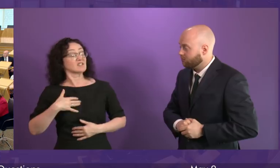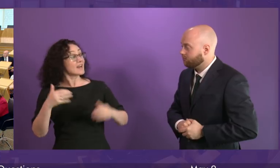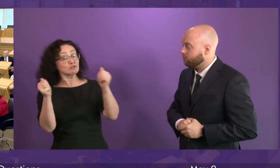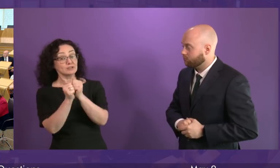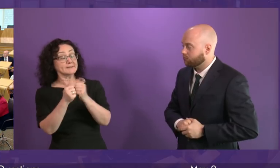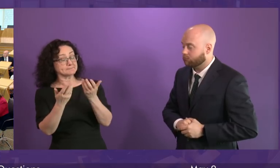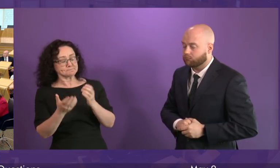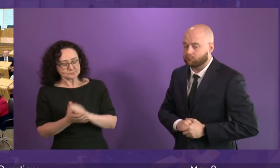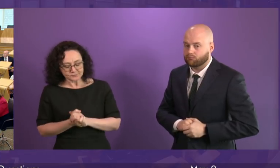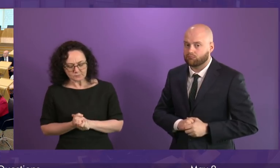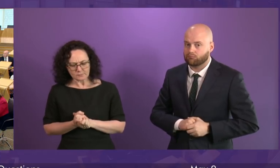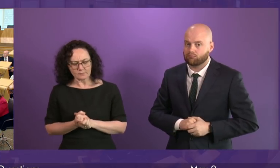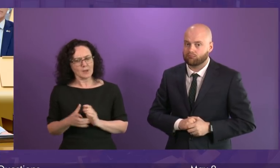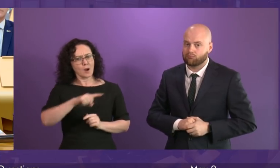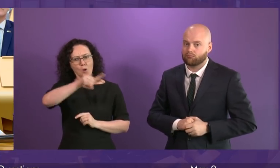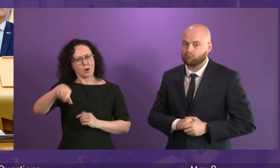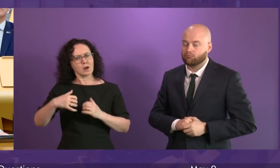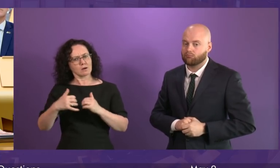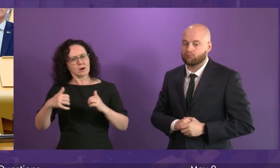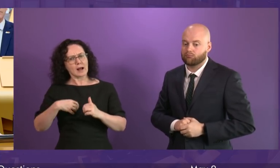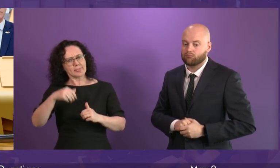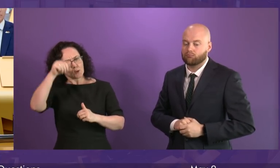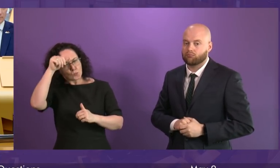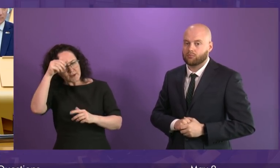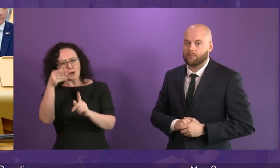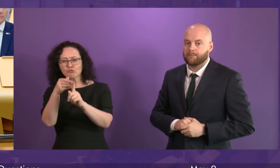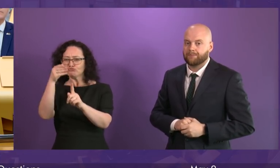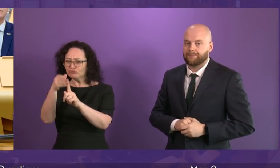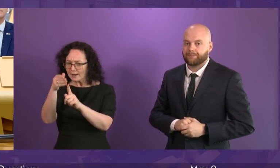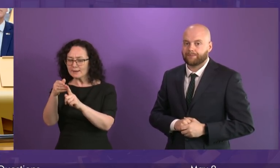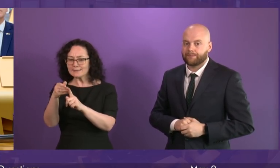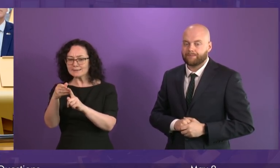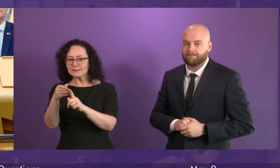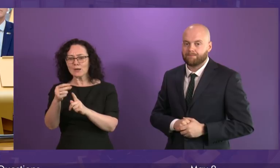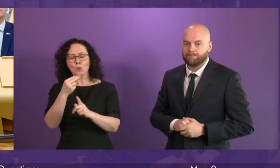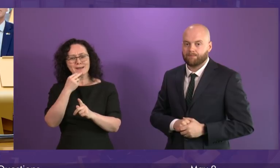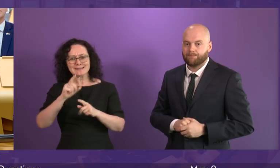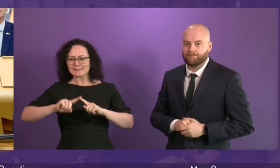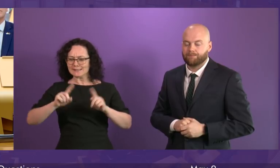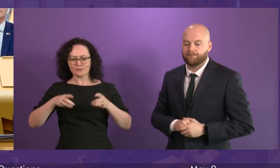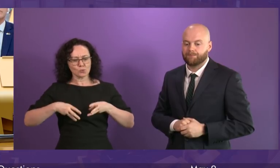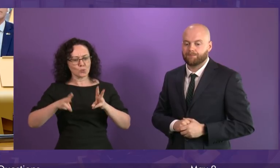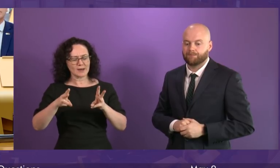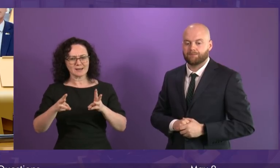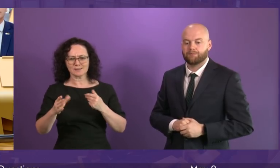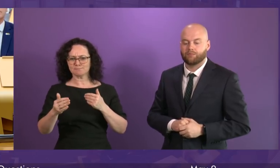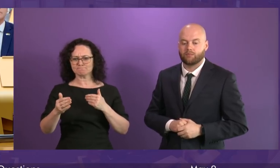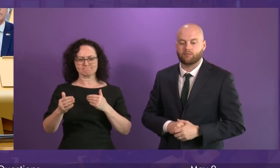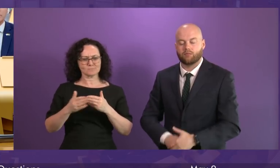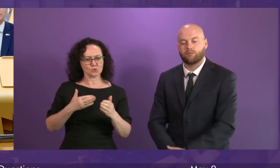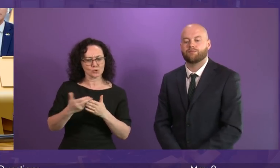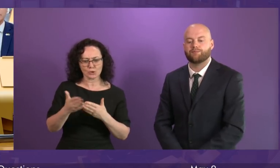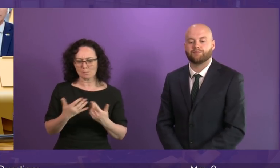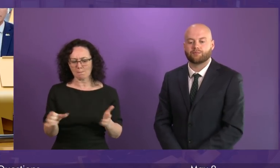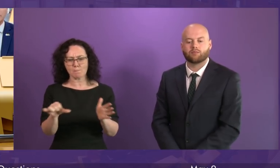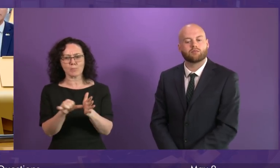there is a recognition across this Parliament and I think that is without exception that we need to look at different ways of tackling the drugs